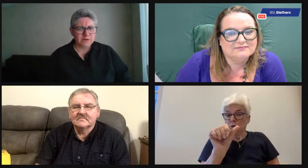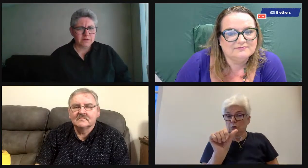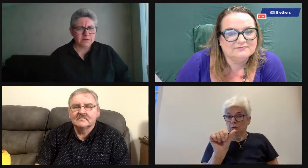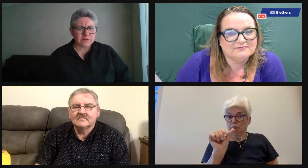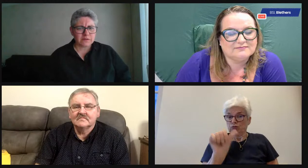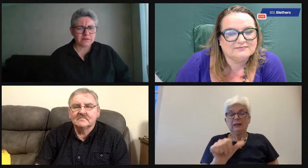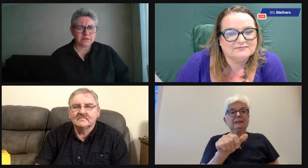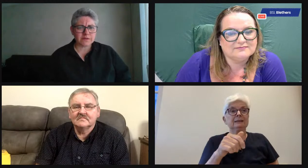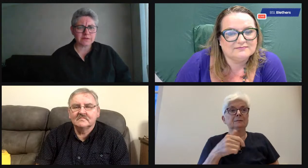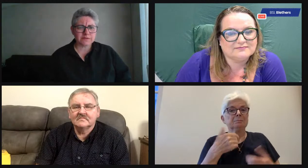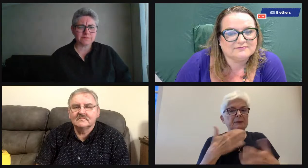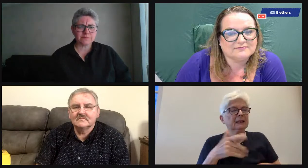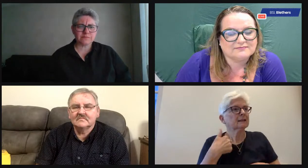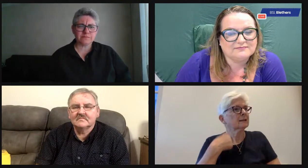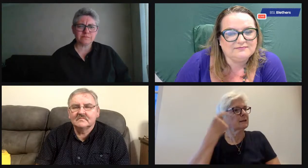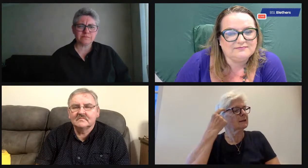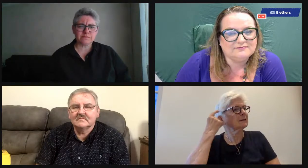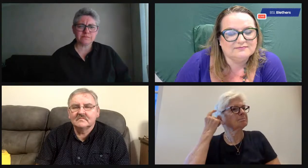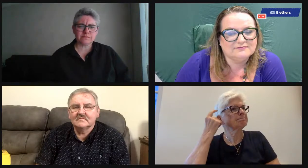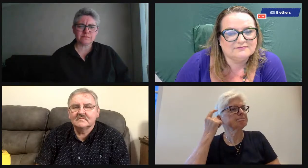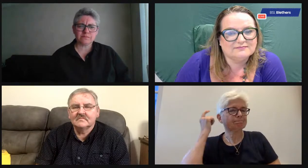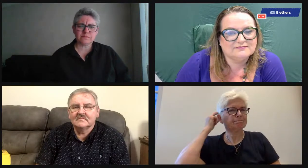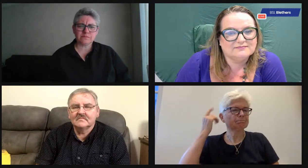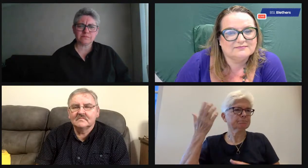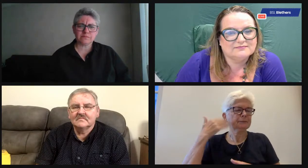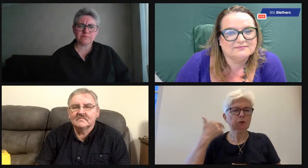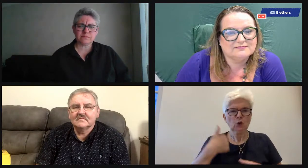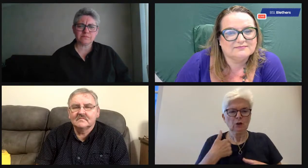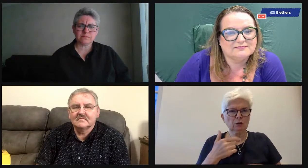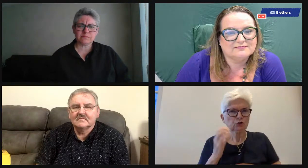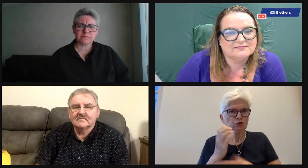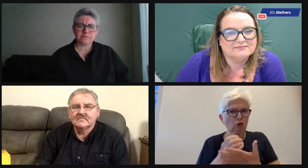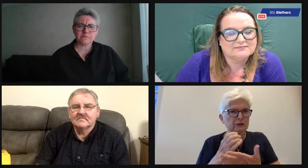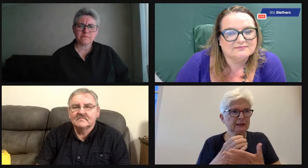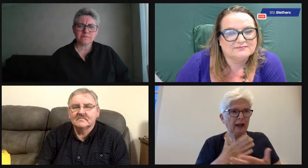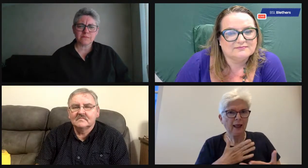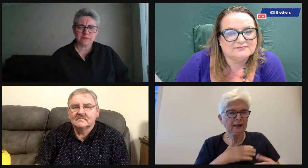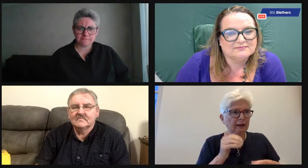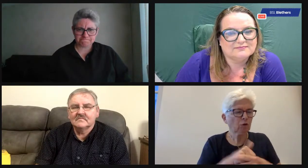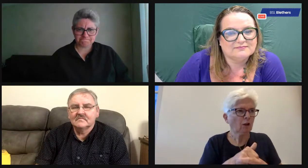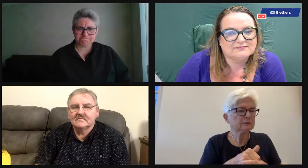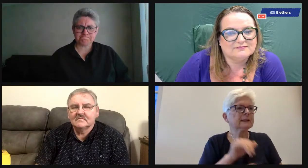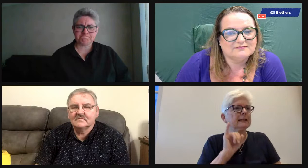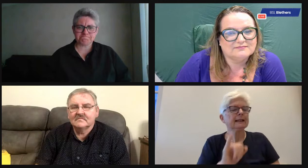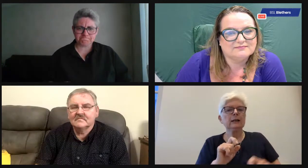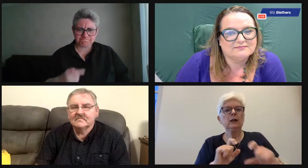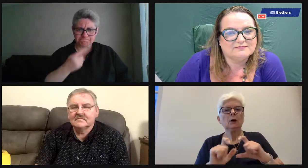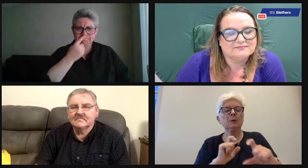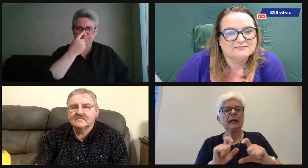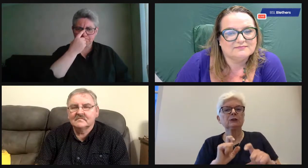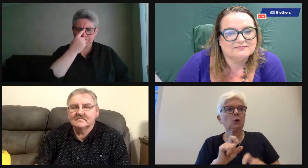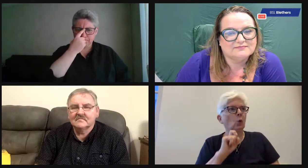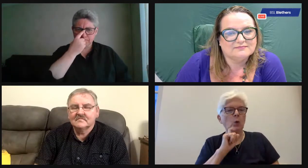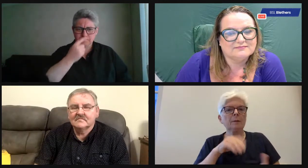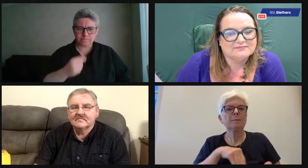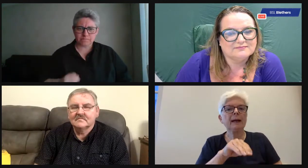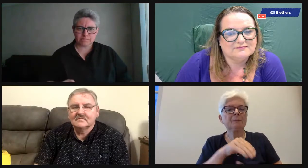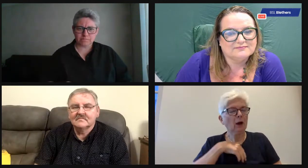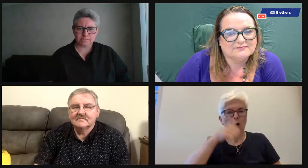around that issue? Well, you're right. And that's been something that's been in the back of my mind before when